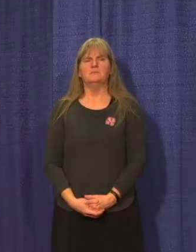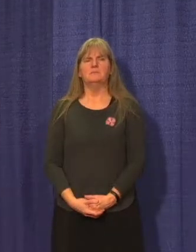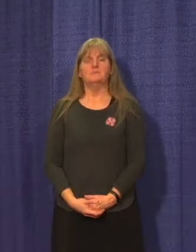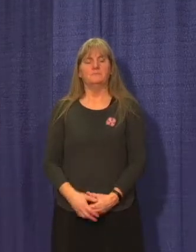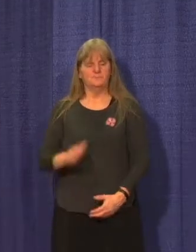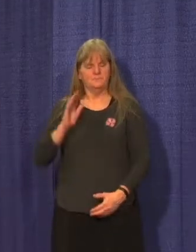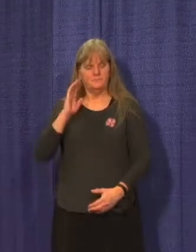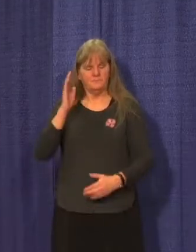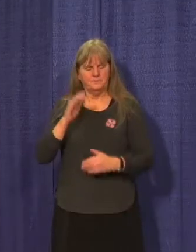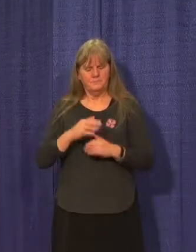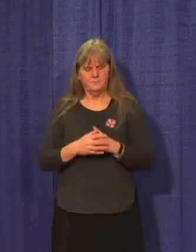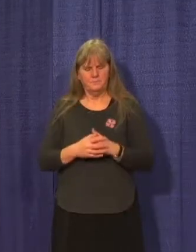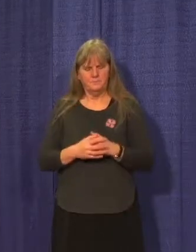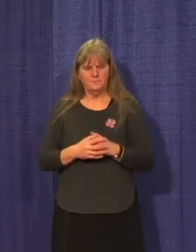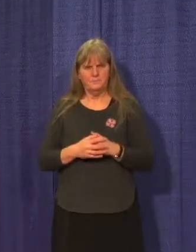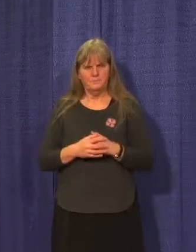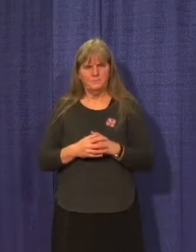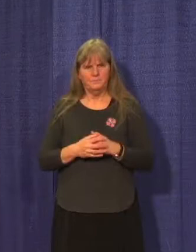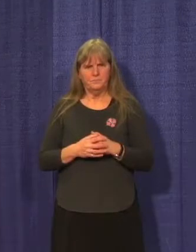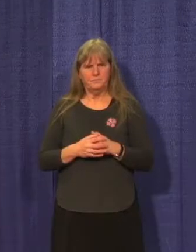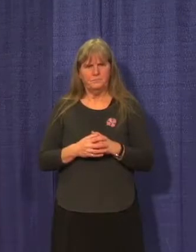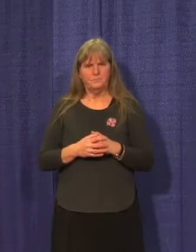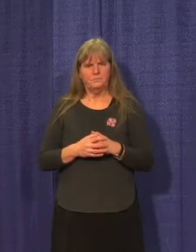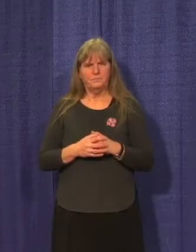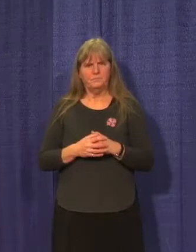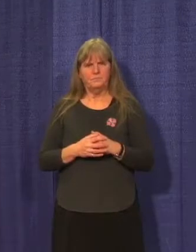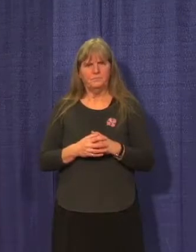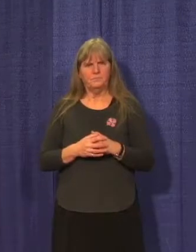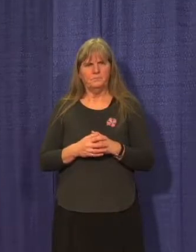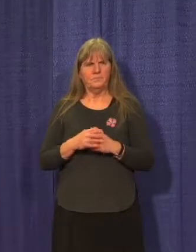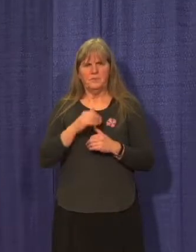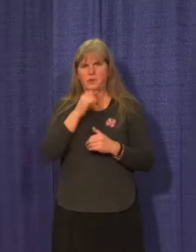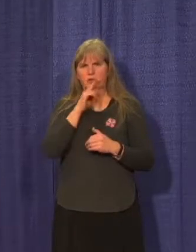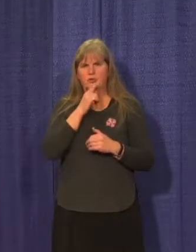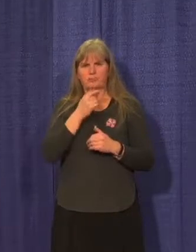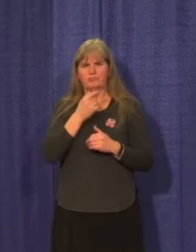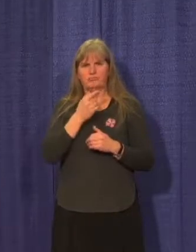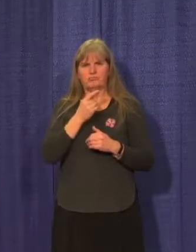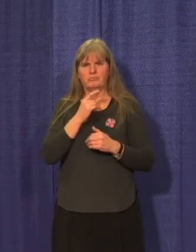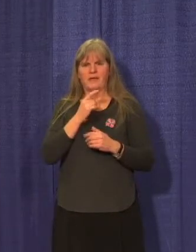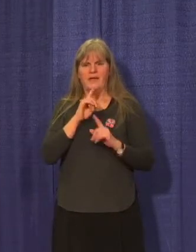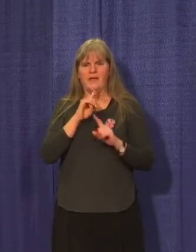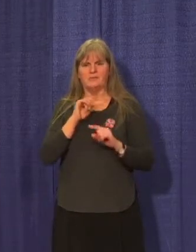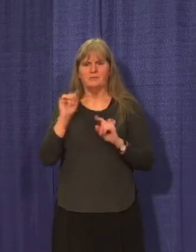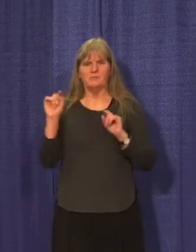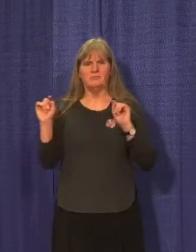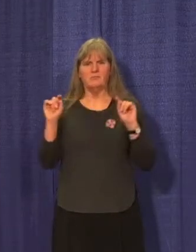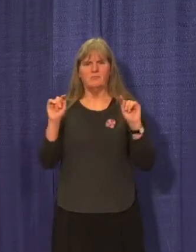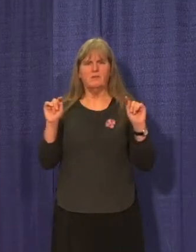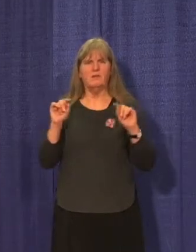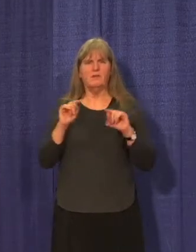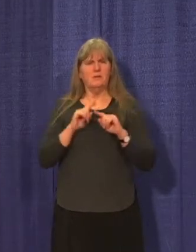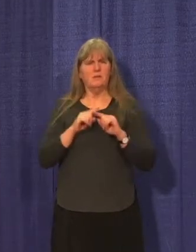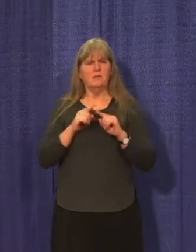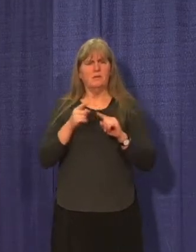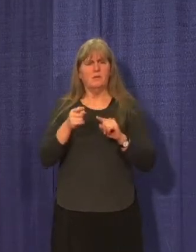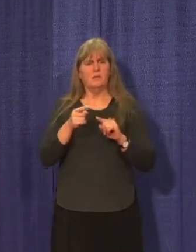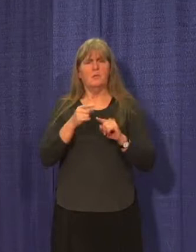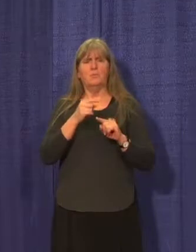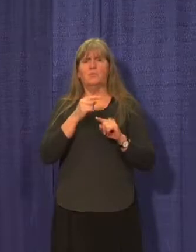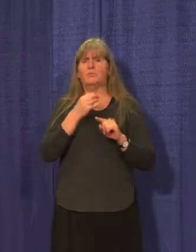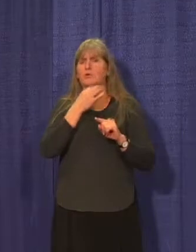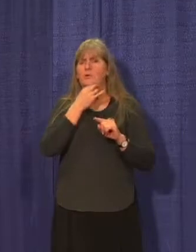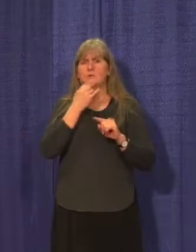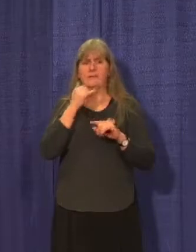Hi there. Yeah, I'm just wondering, I'm not sure who would be best to answer this question, but has any protocol been